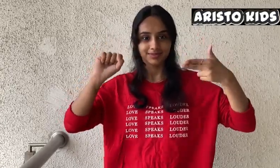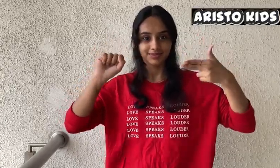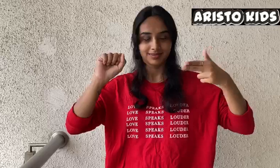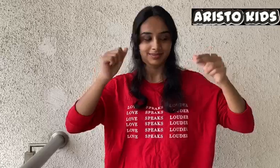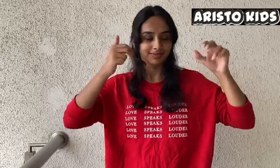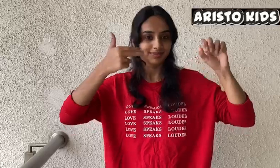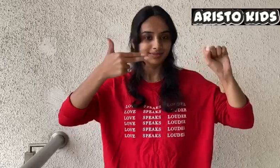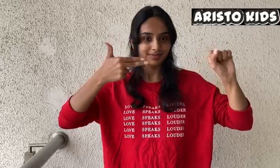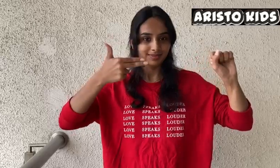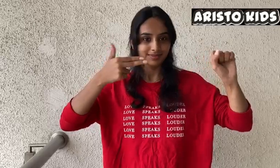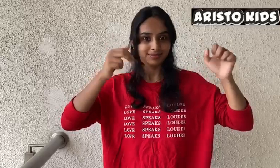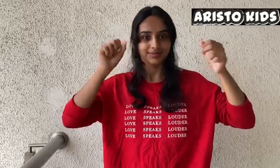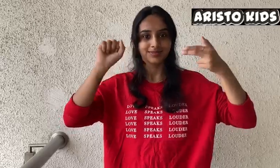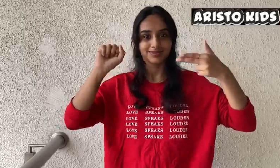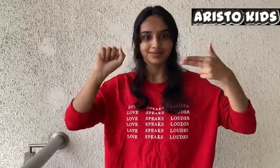Let's get to work on time